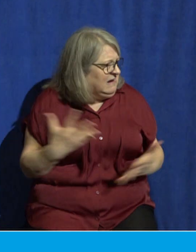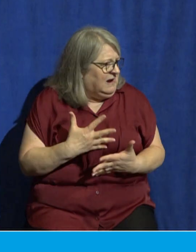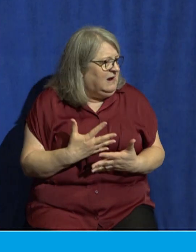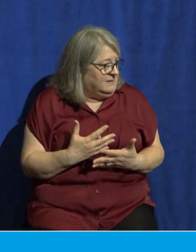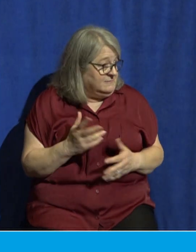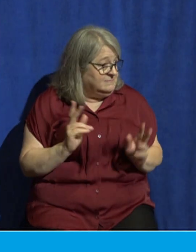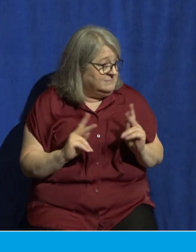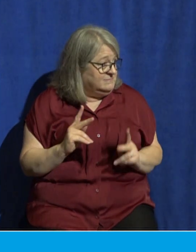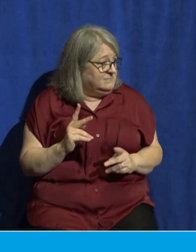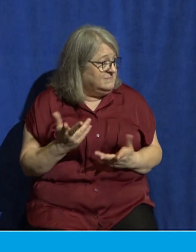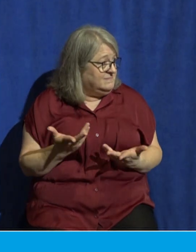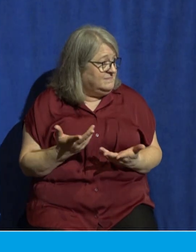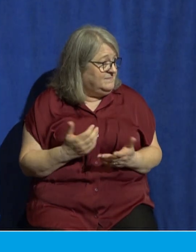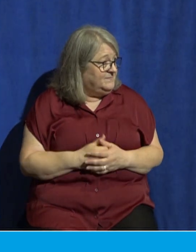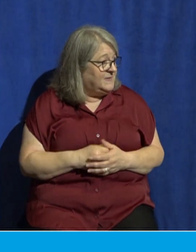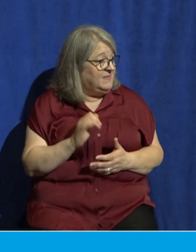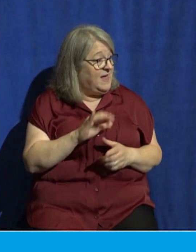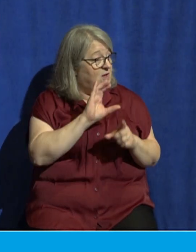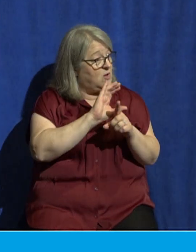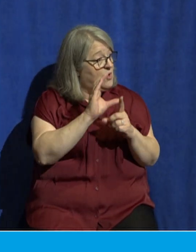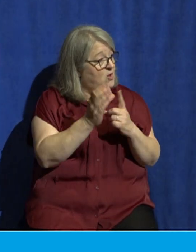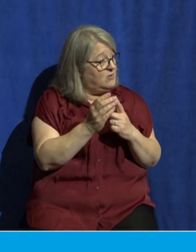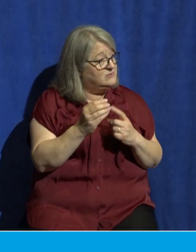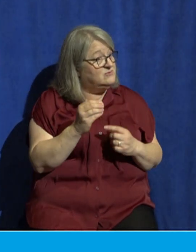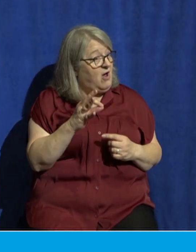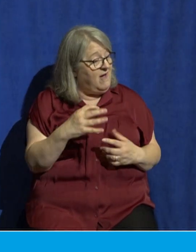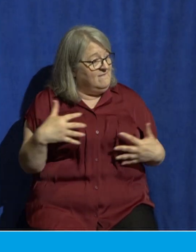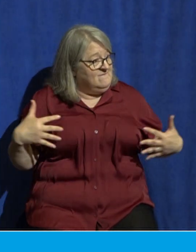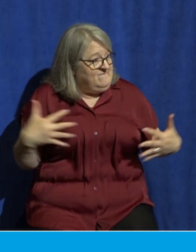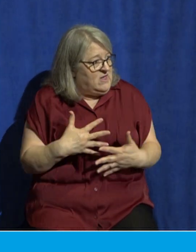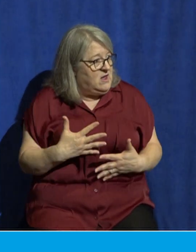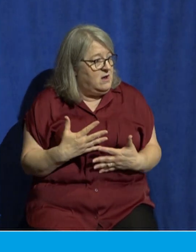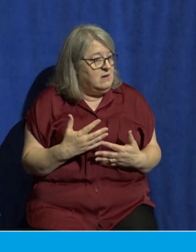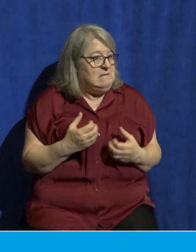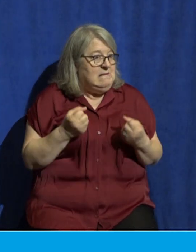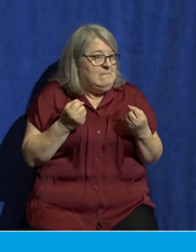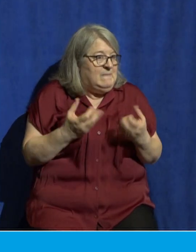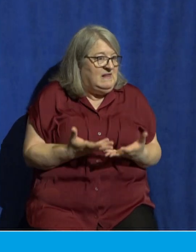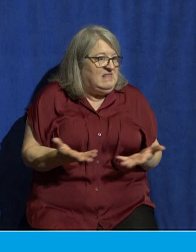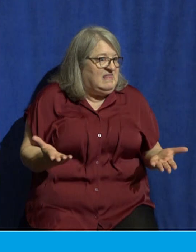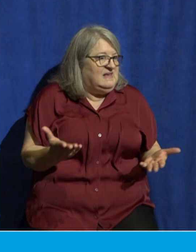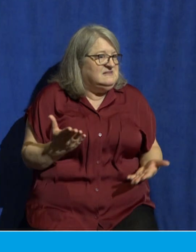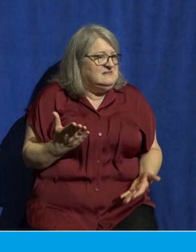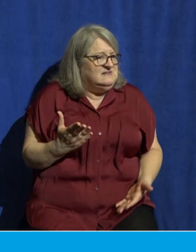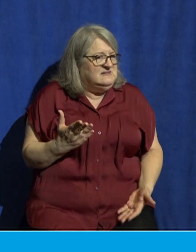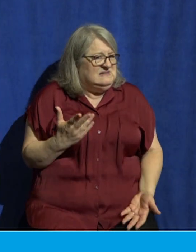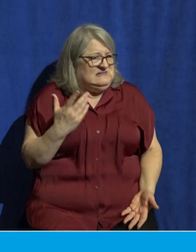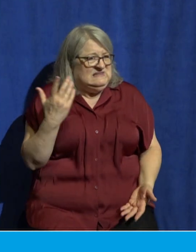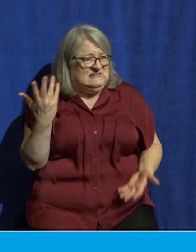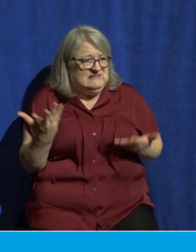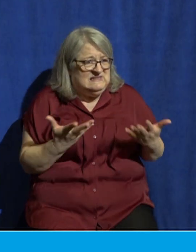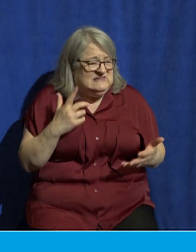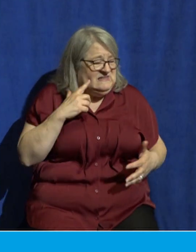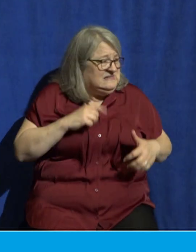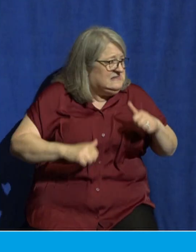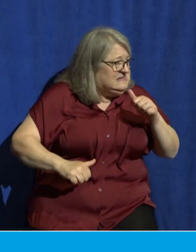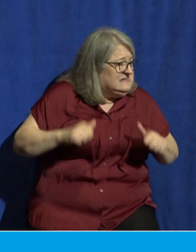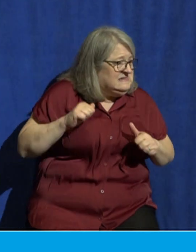And in a culture of fear because there's so many questions and there's so much unpredictability and instability and there's so much anxiety in a